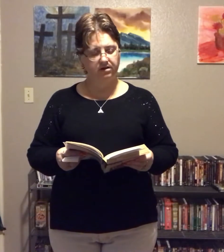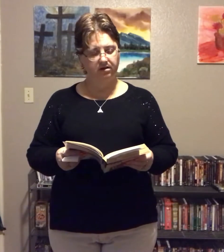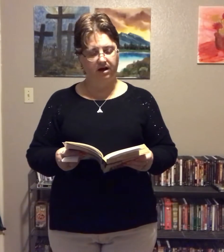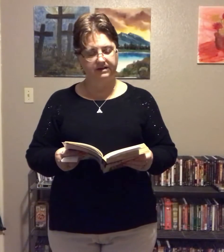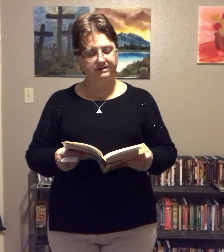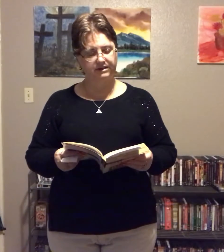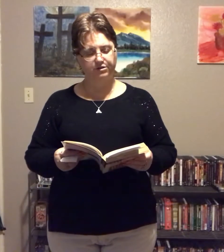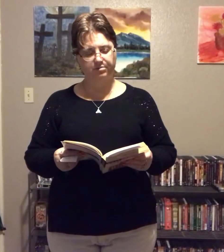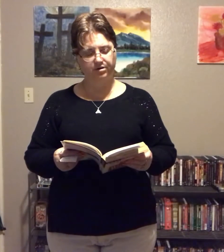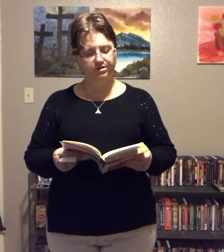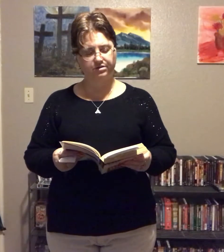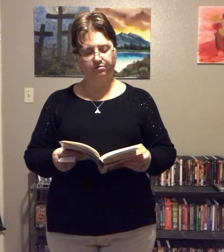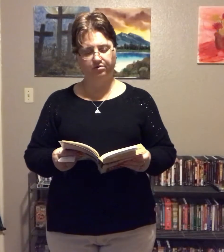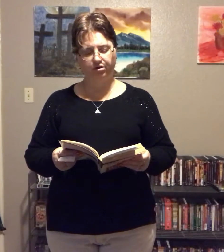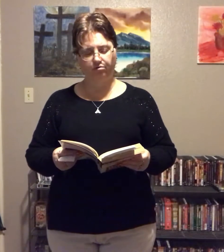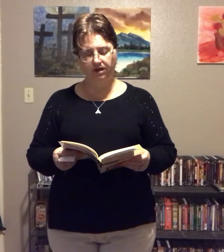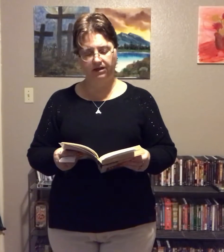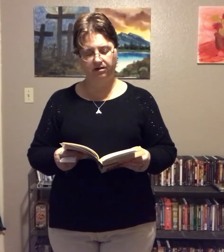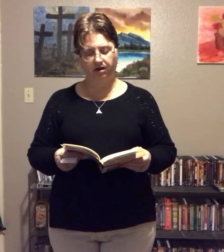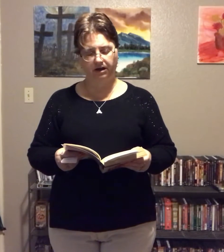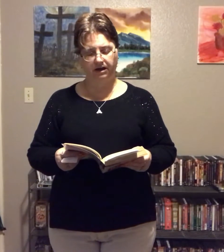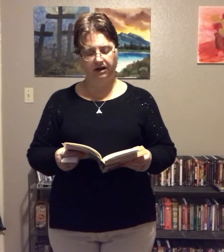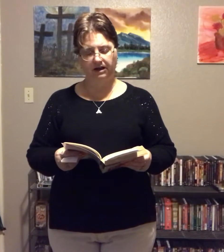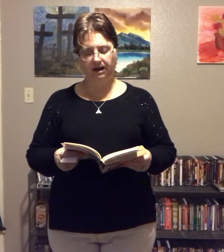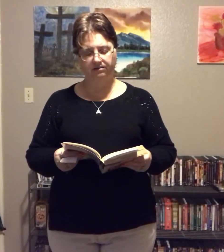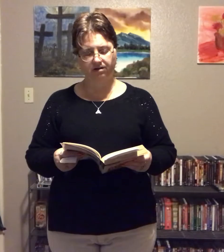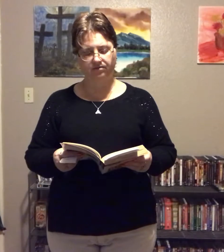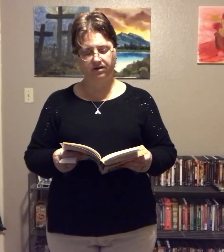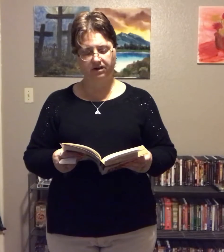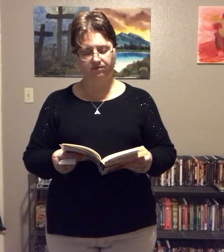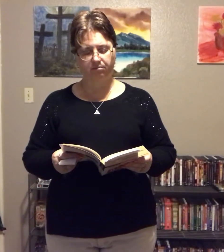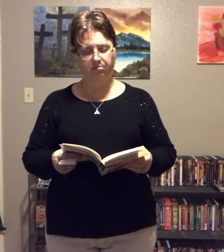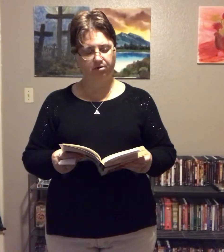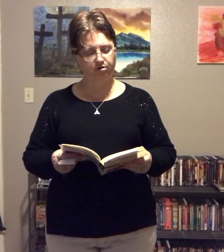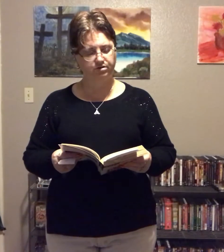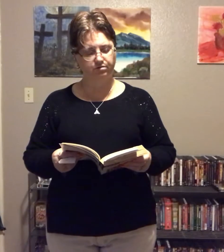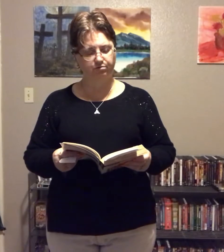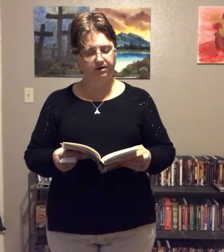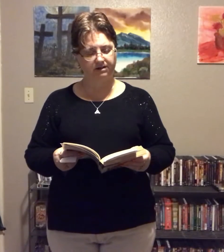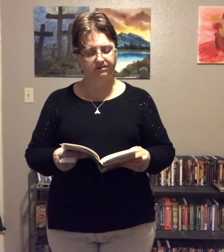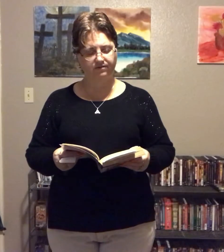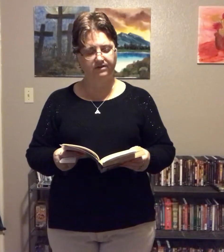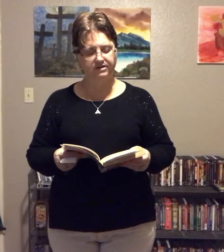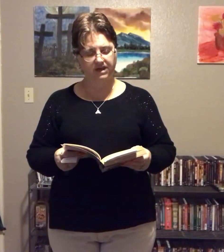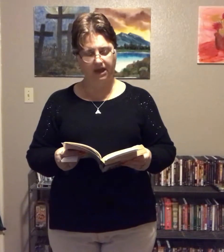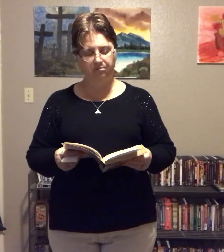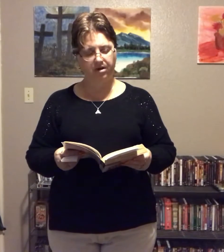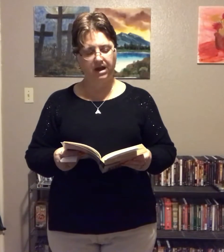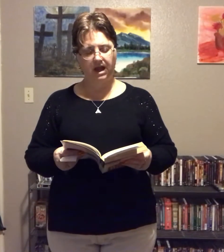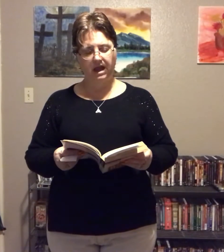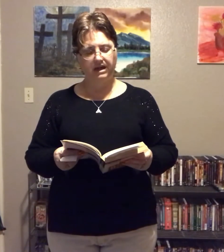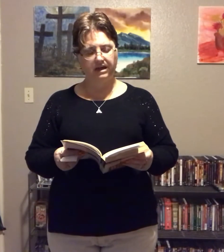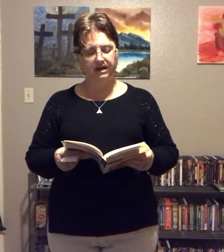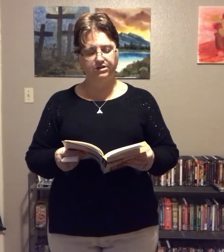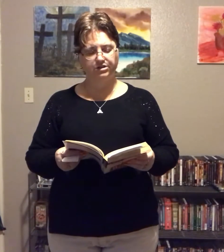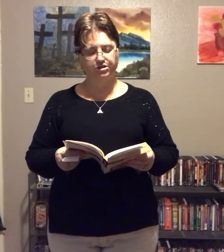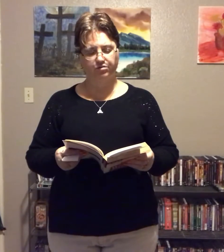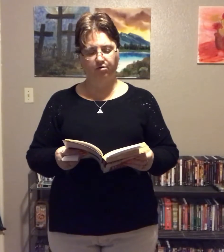God is such a personal, unique God, and he has often given me personal rays of escape and nudges to